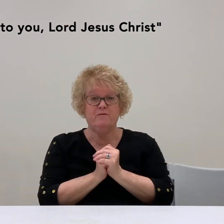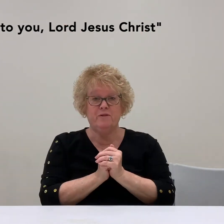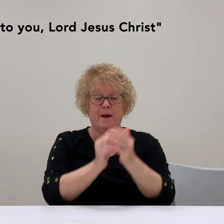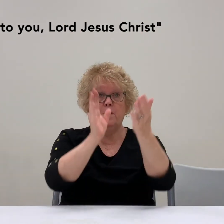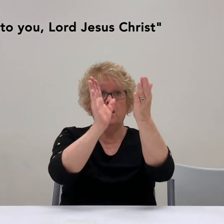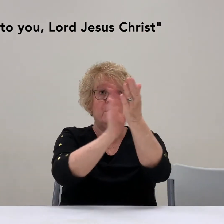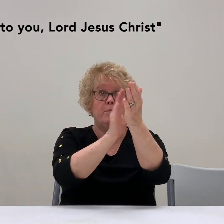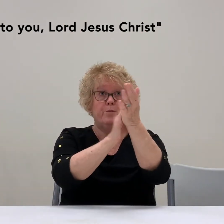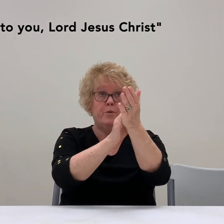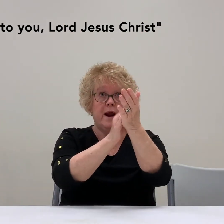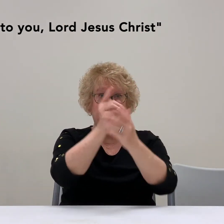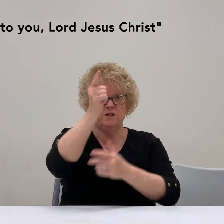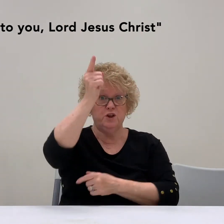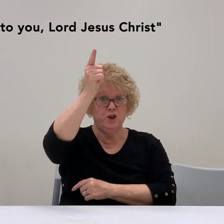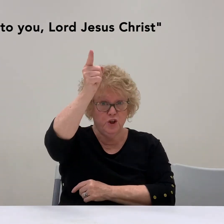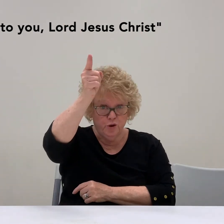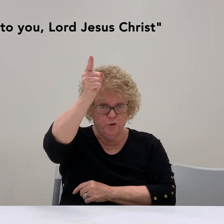for them. Praise to you,